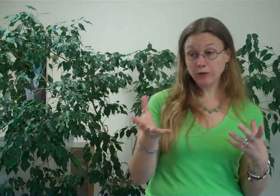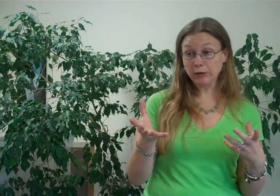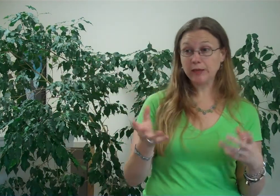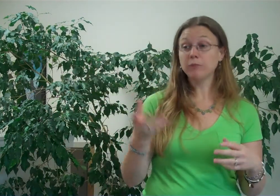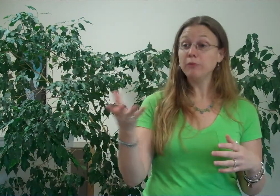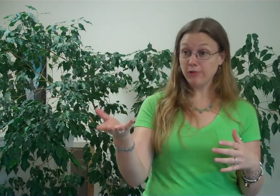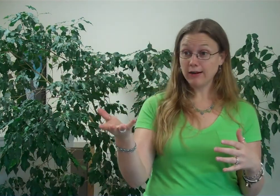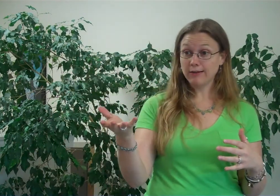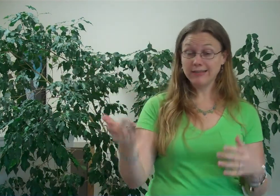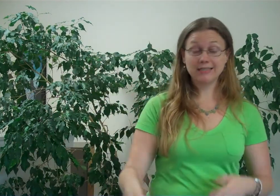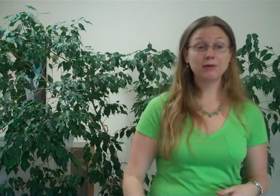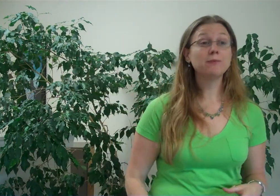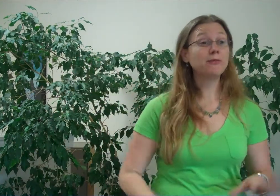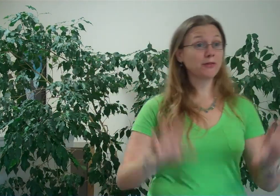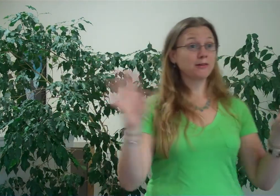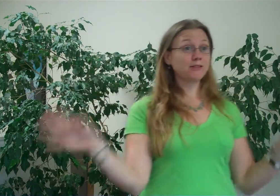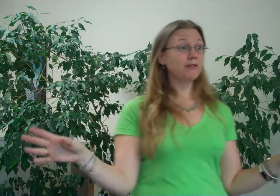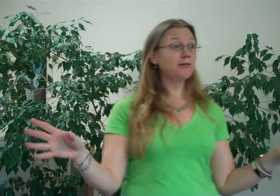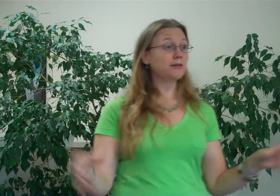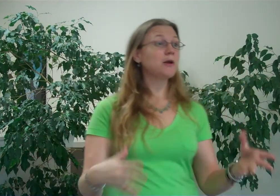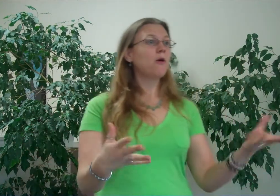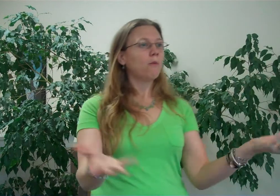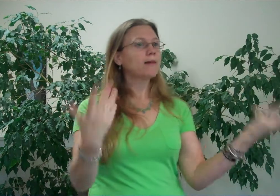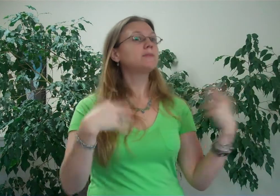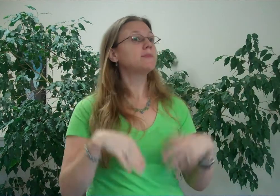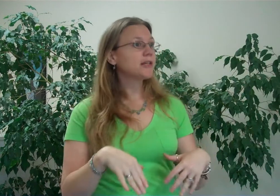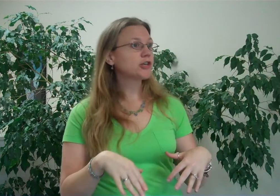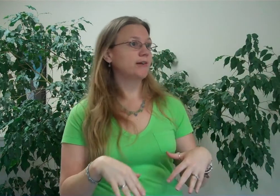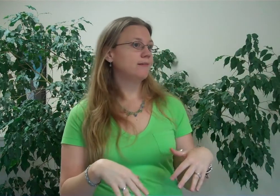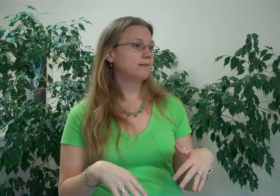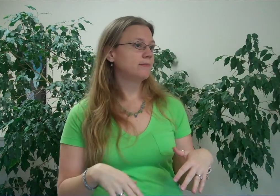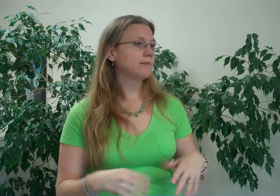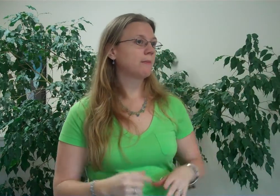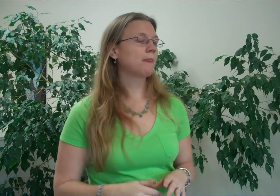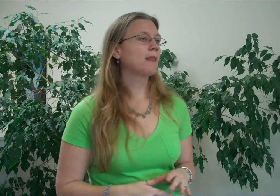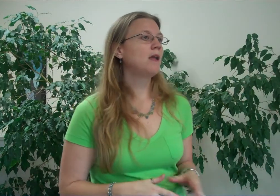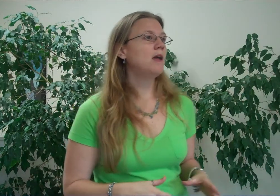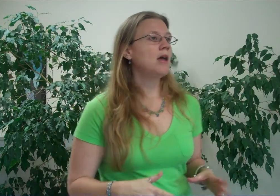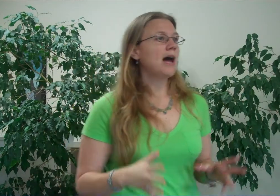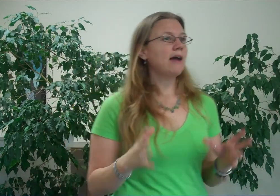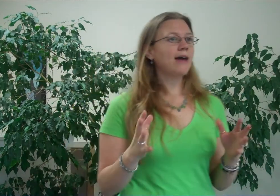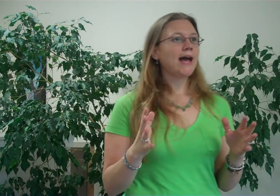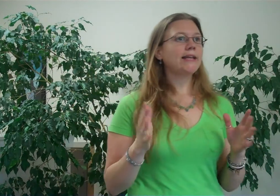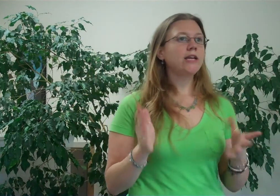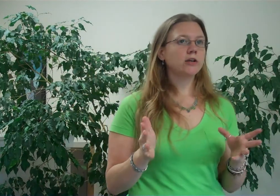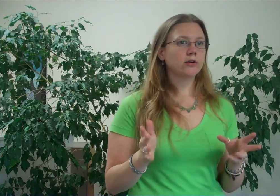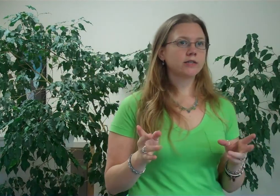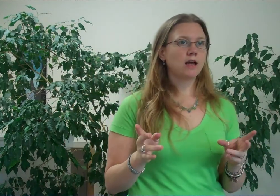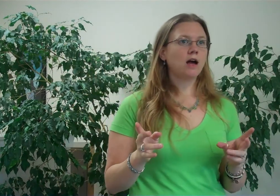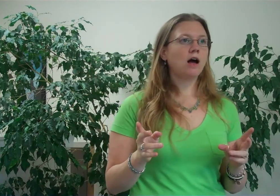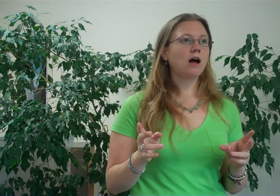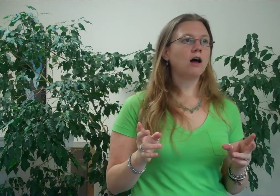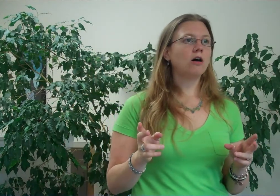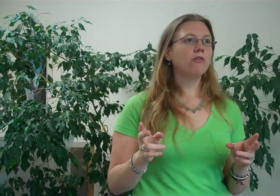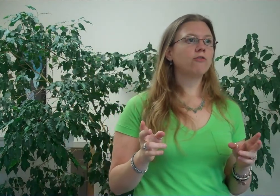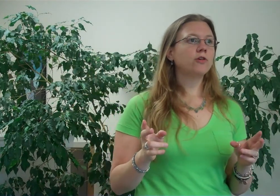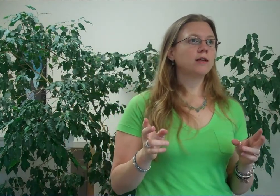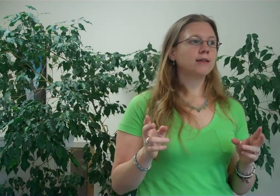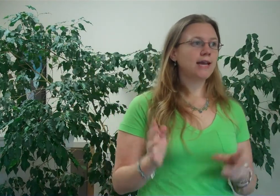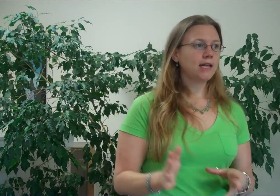know me, you've already heard this story, but for those of you who don't, welcome to my journey. I've had years of gaining